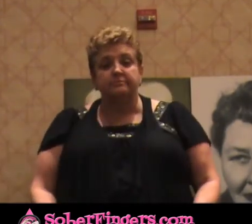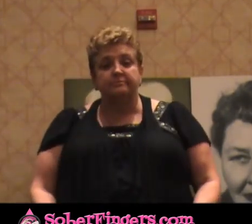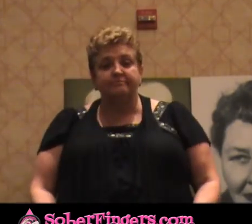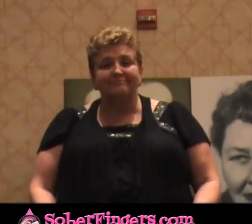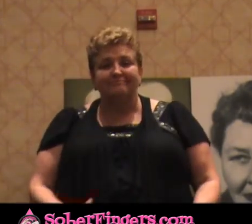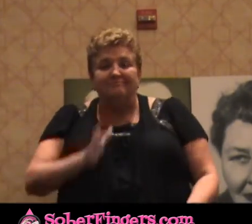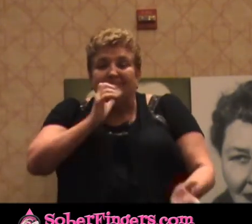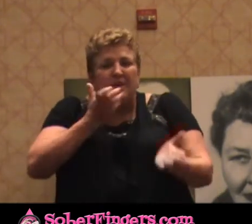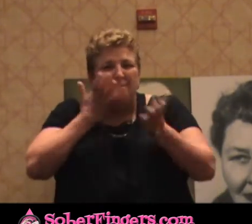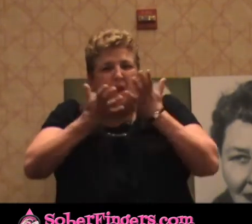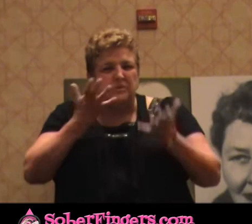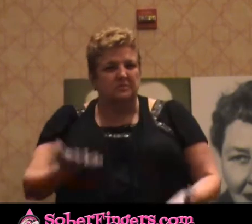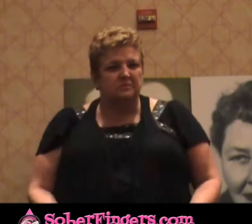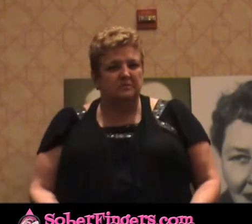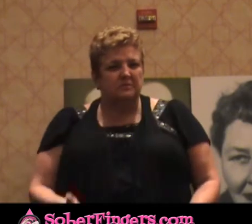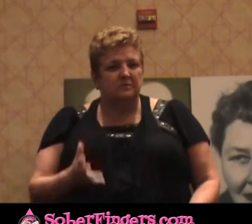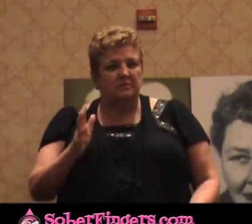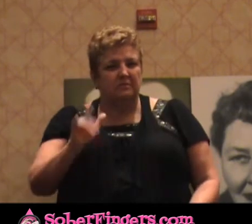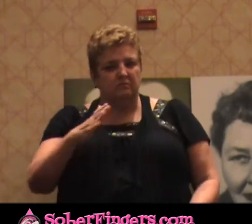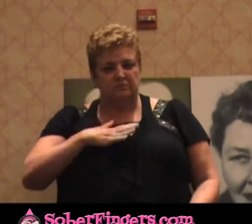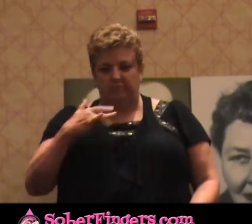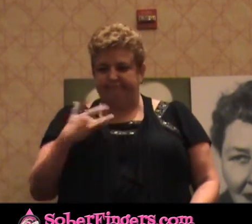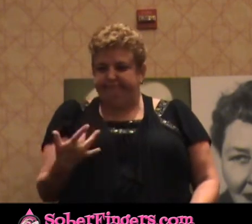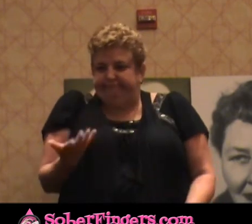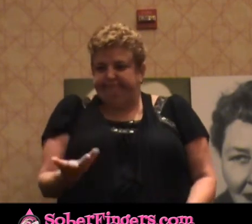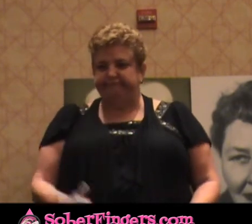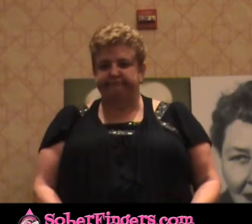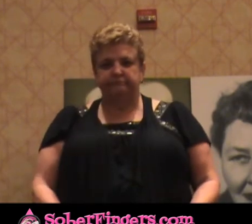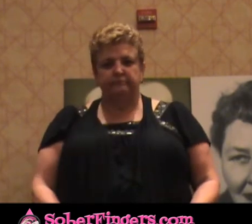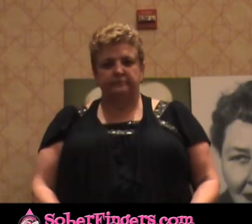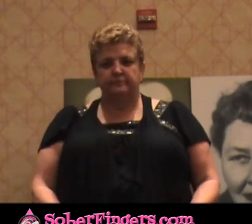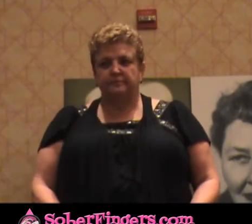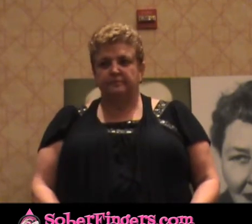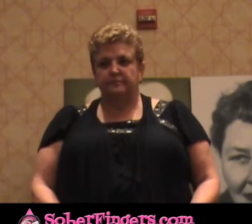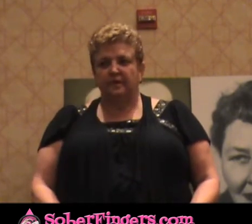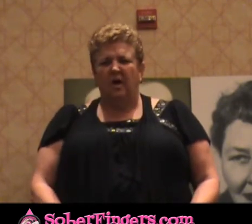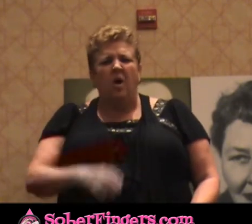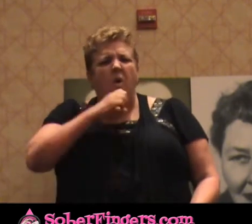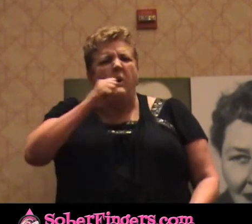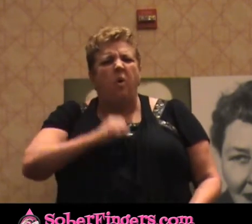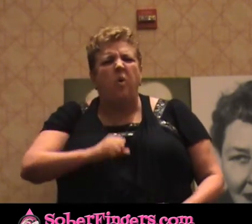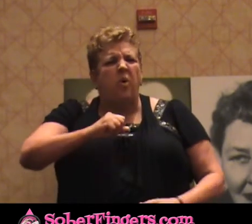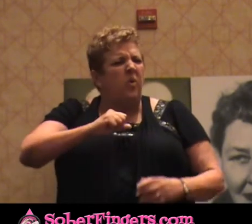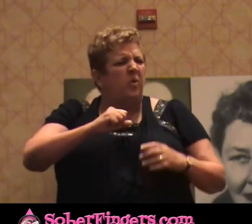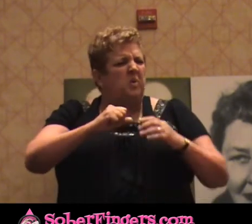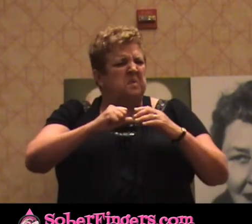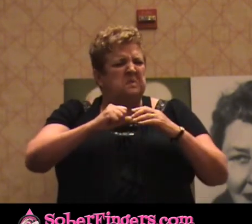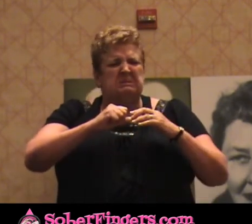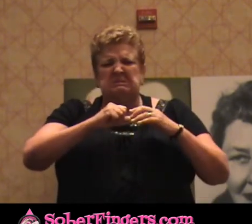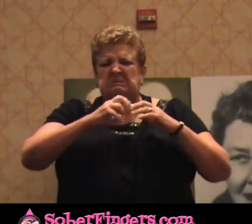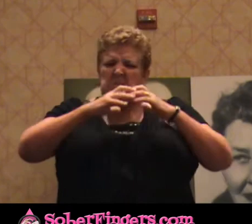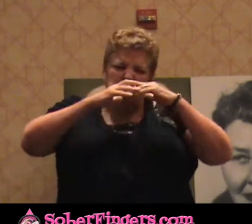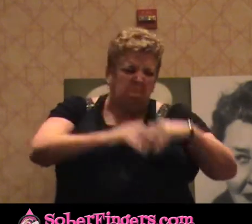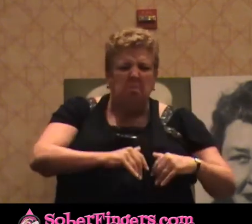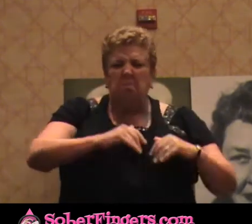That was the role that I played. Many abandoned buildings. talk about seedy places. Lower companions.